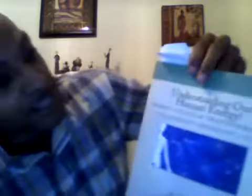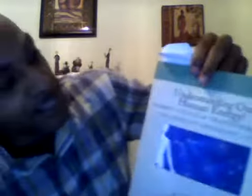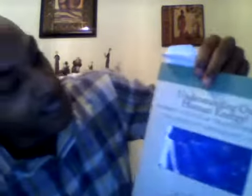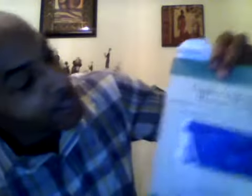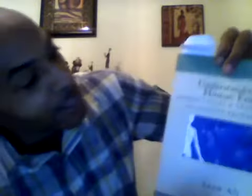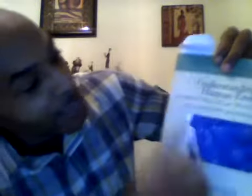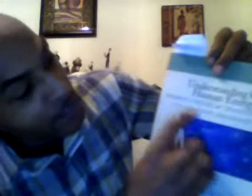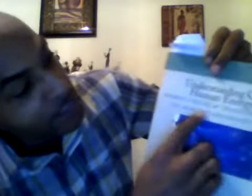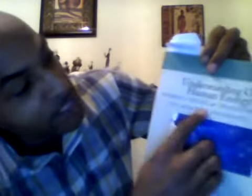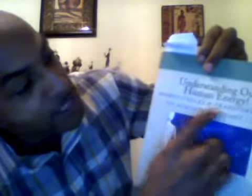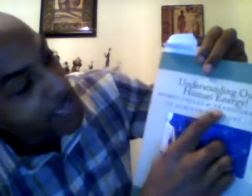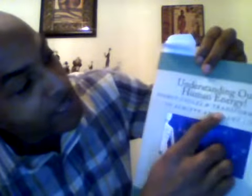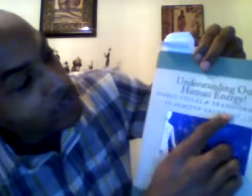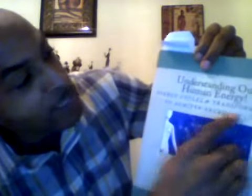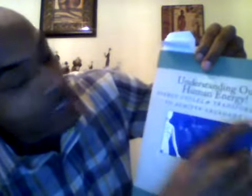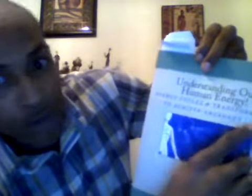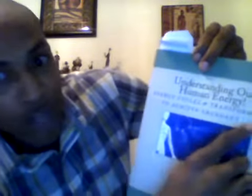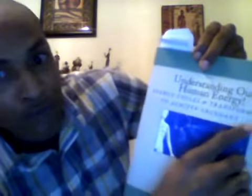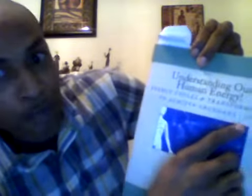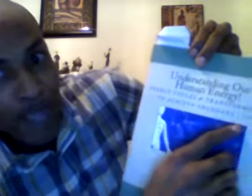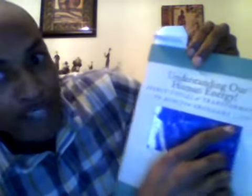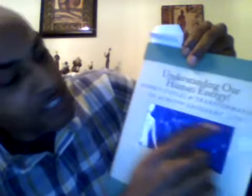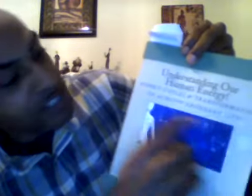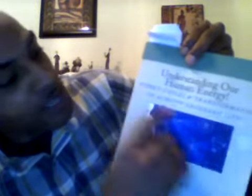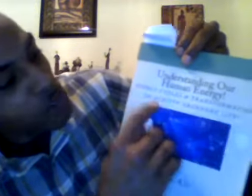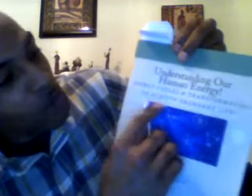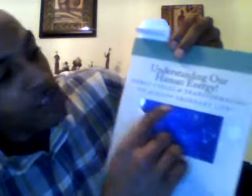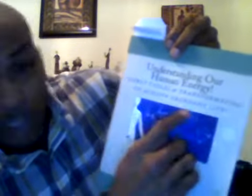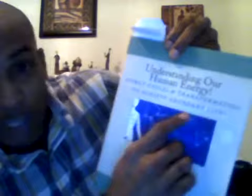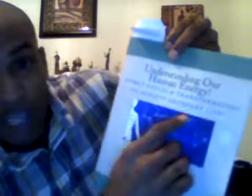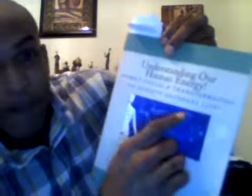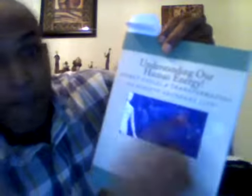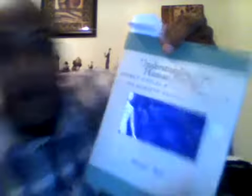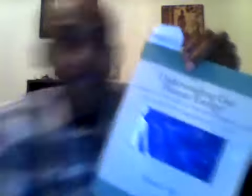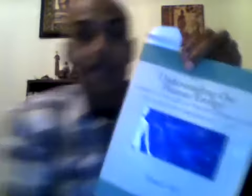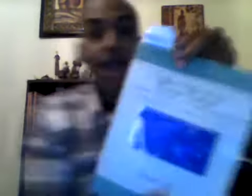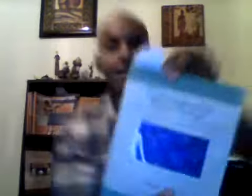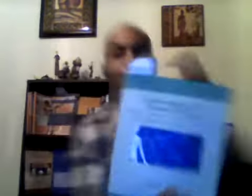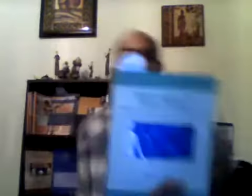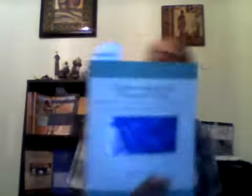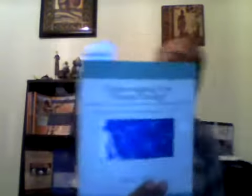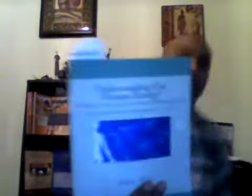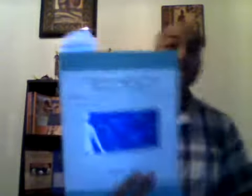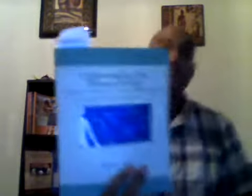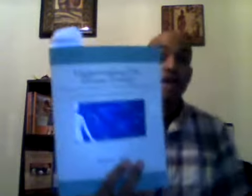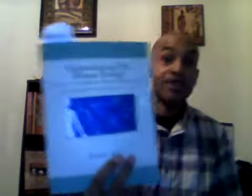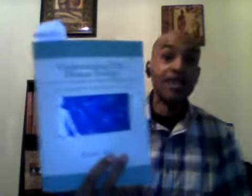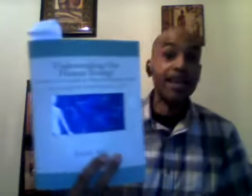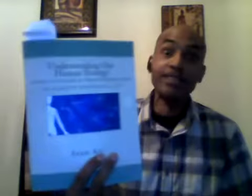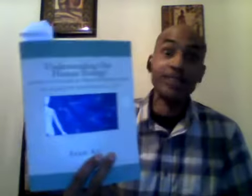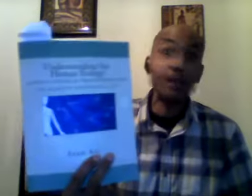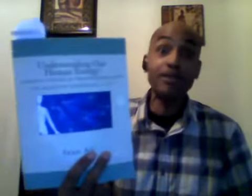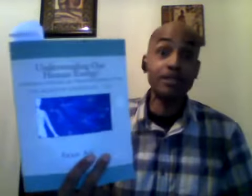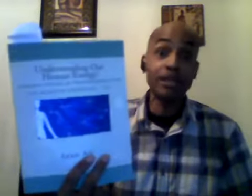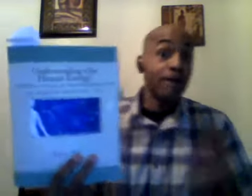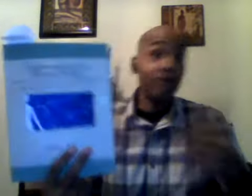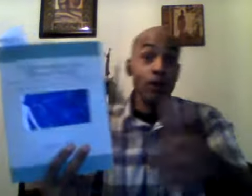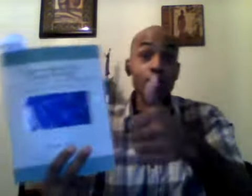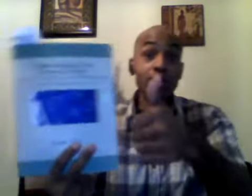energy cycles and transformations to achieve abundant life so you because everything is energy food is